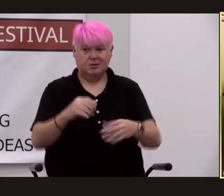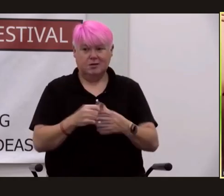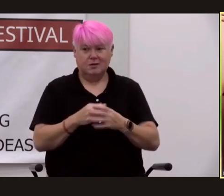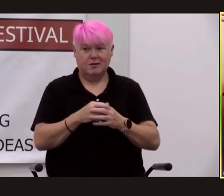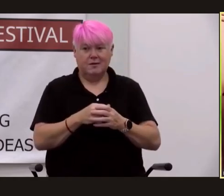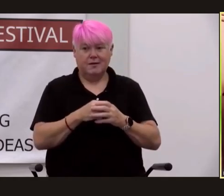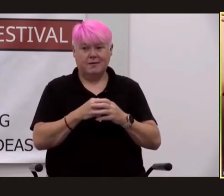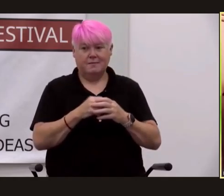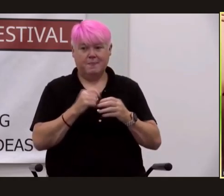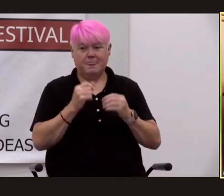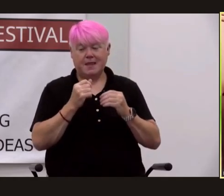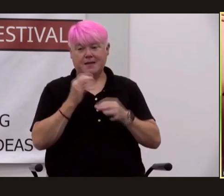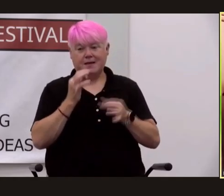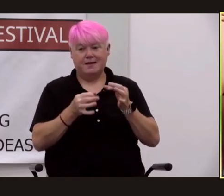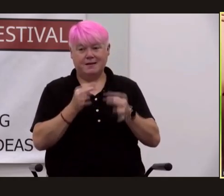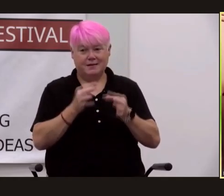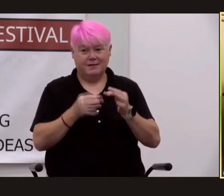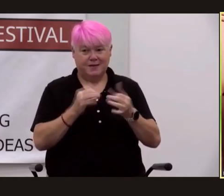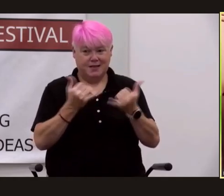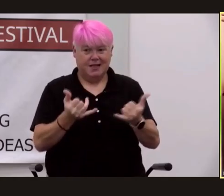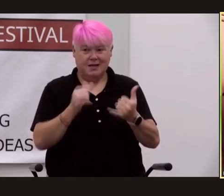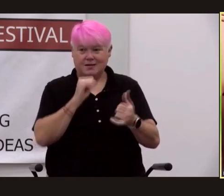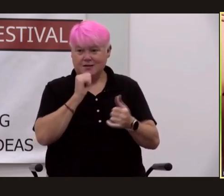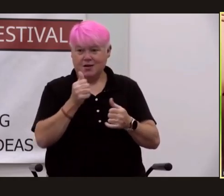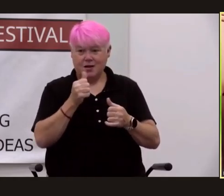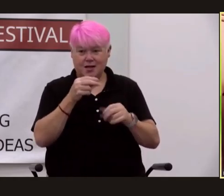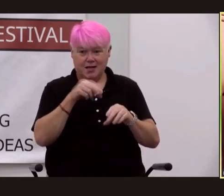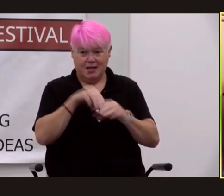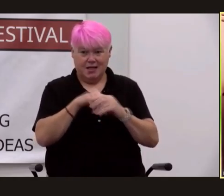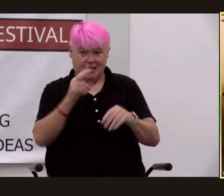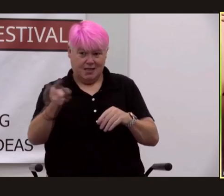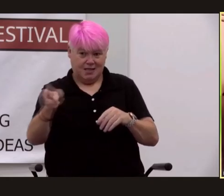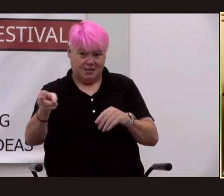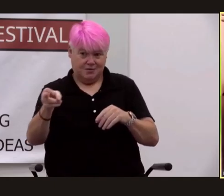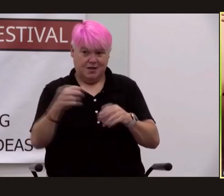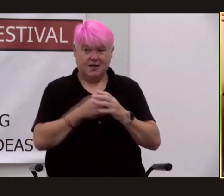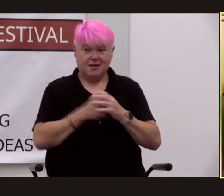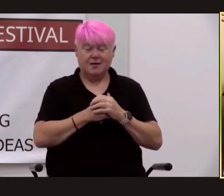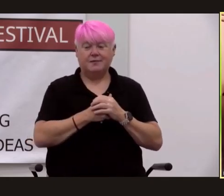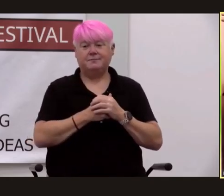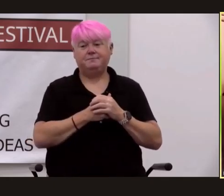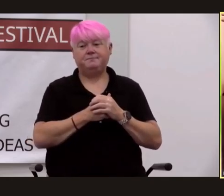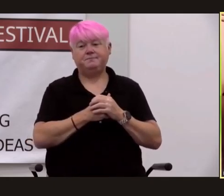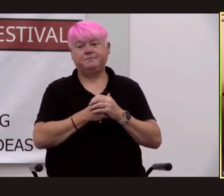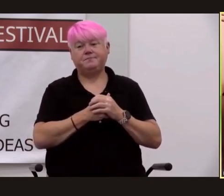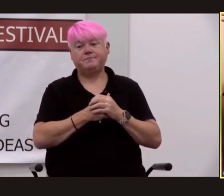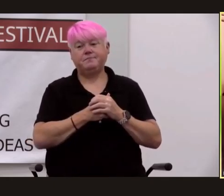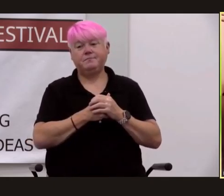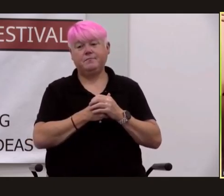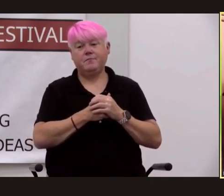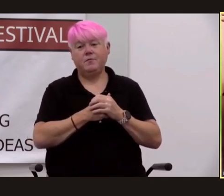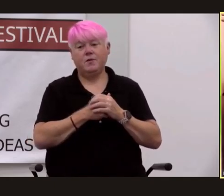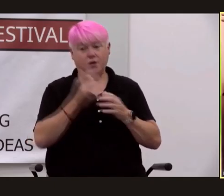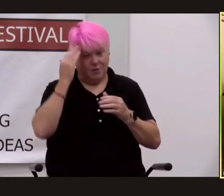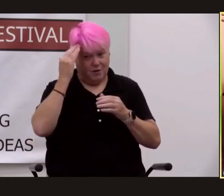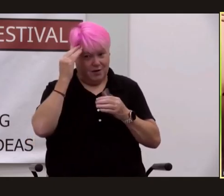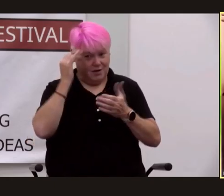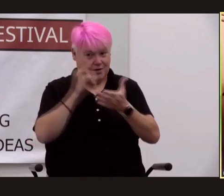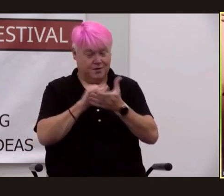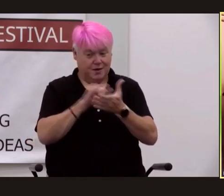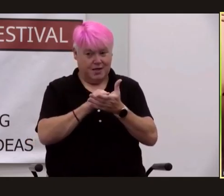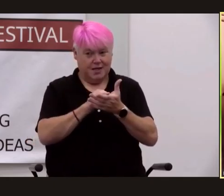been the name that now lives in history we know the name if i asked uh the audience search hold up your hand half of you would know it was nagasaki